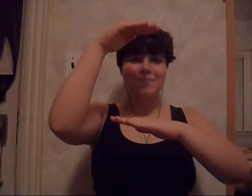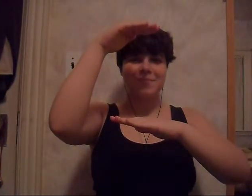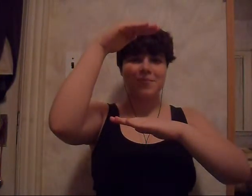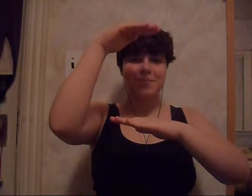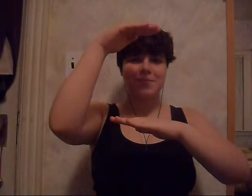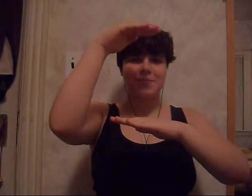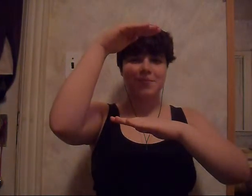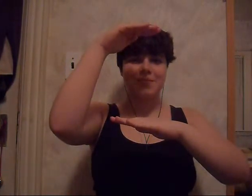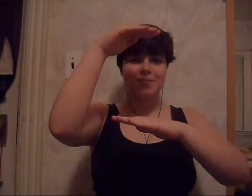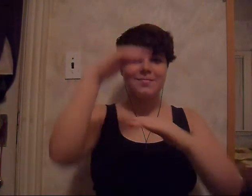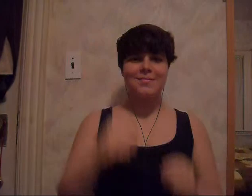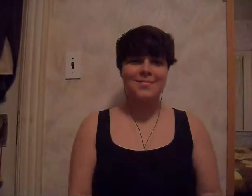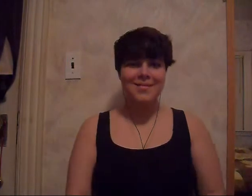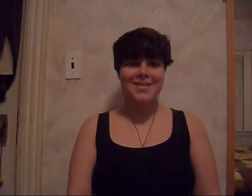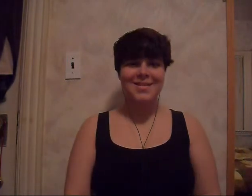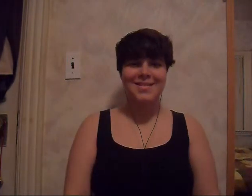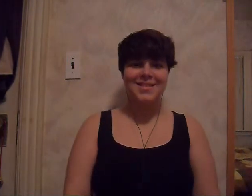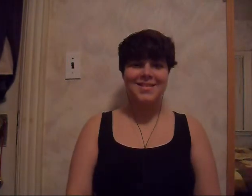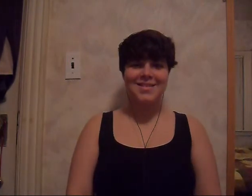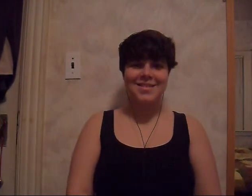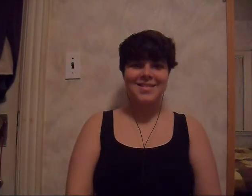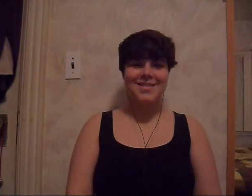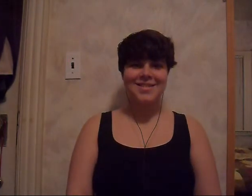I said